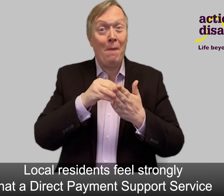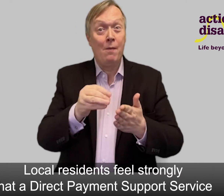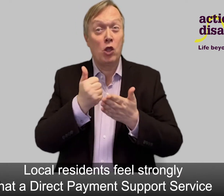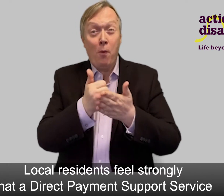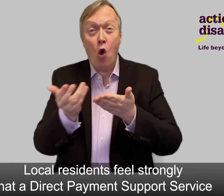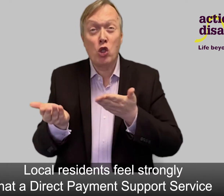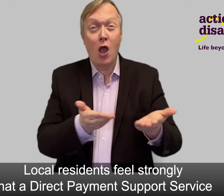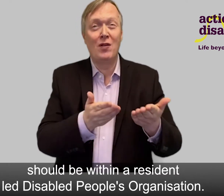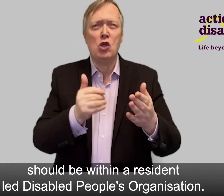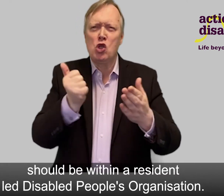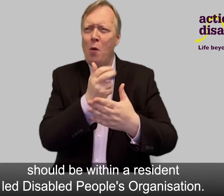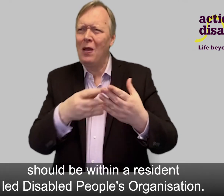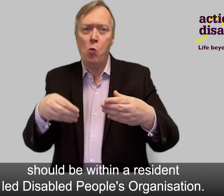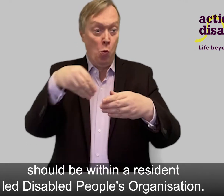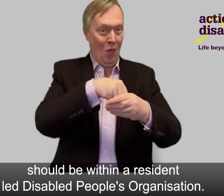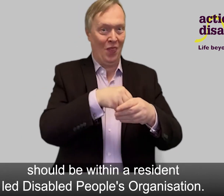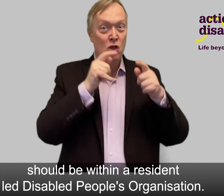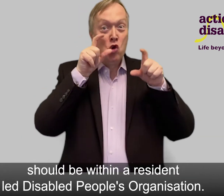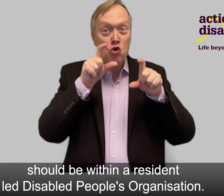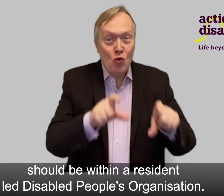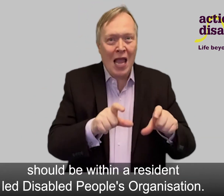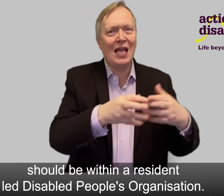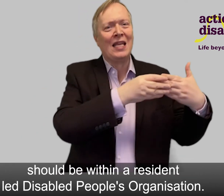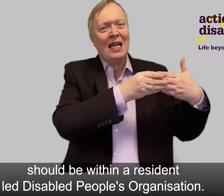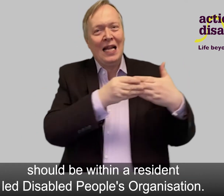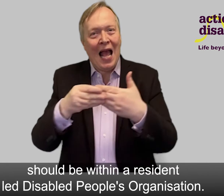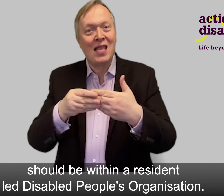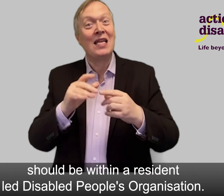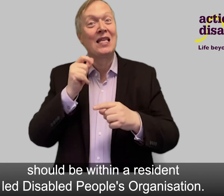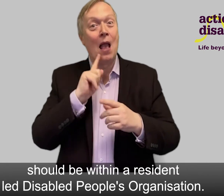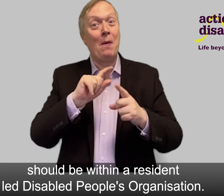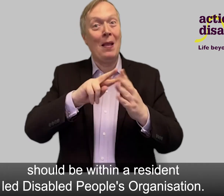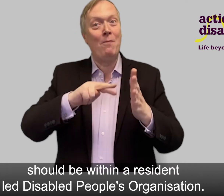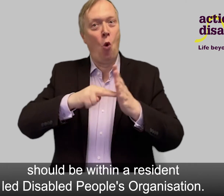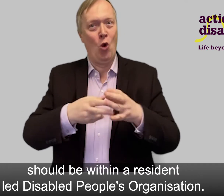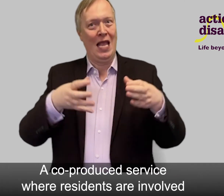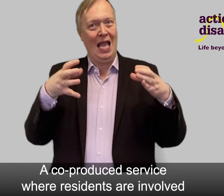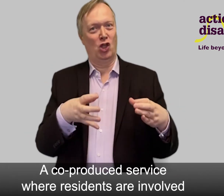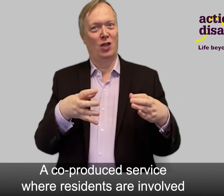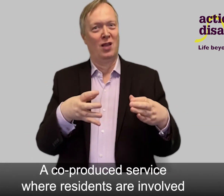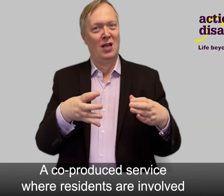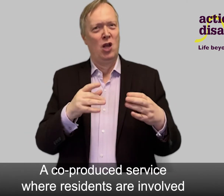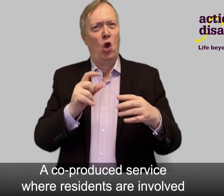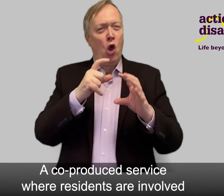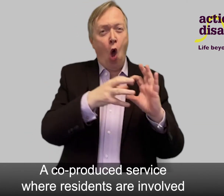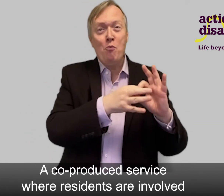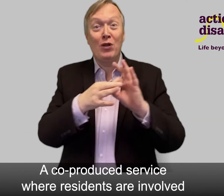Support Service should be within a resident-led Disabled People's Organisation. A co-produced service